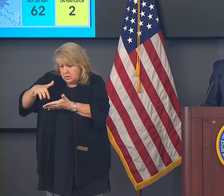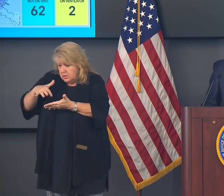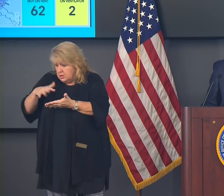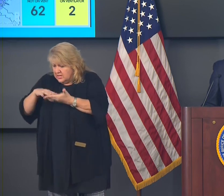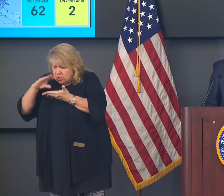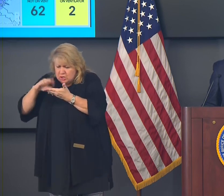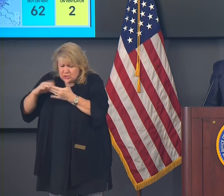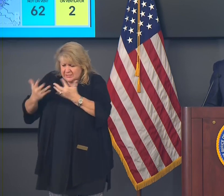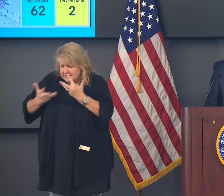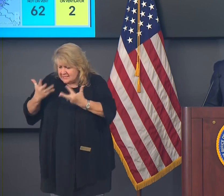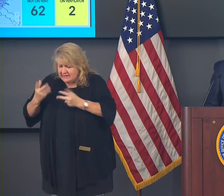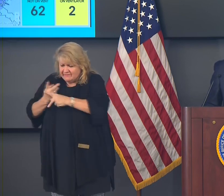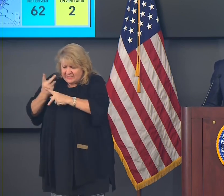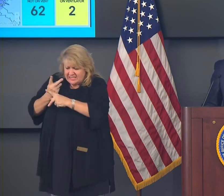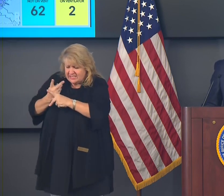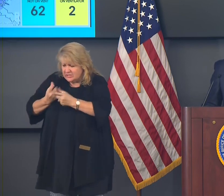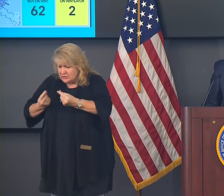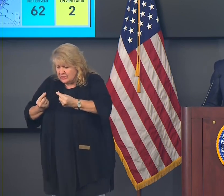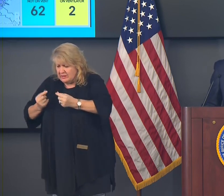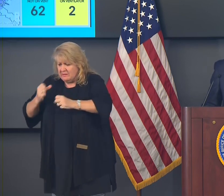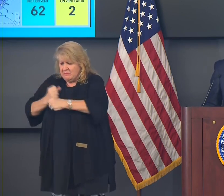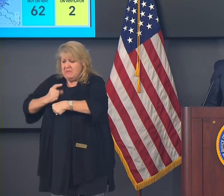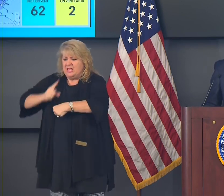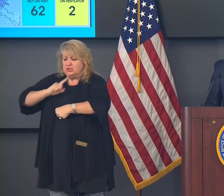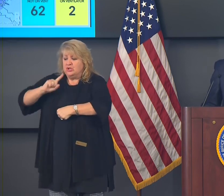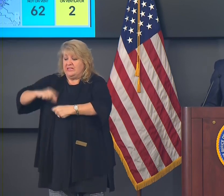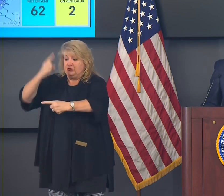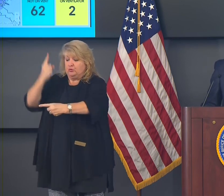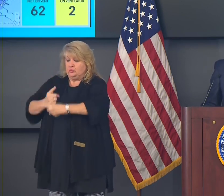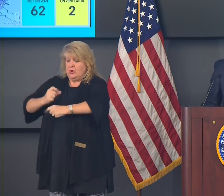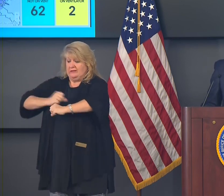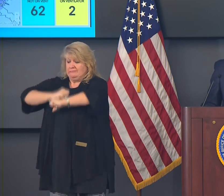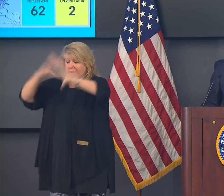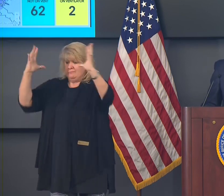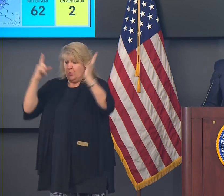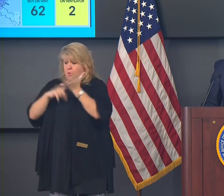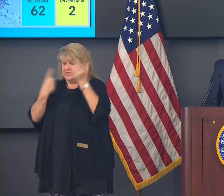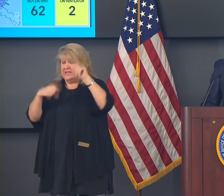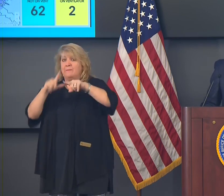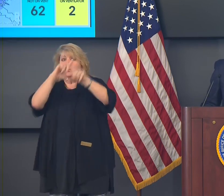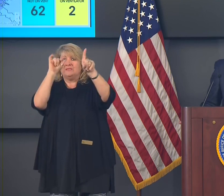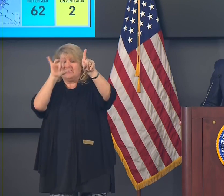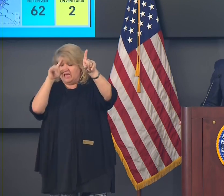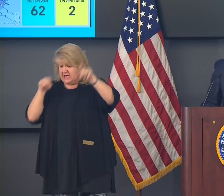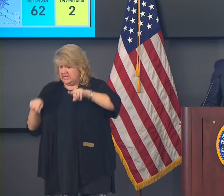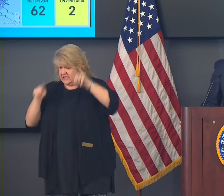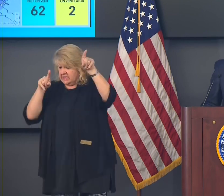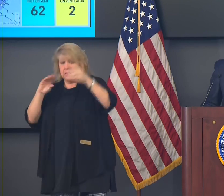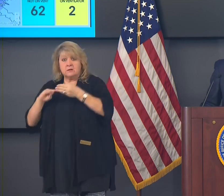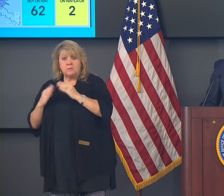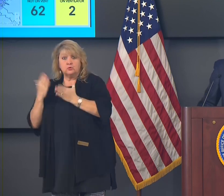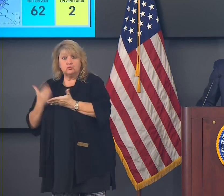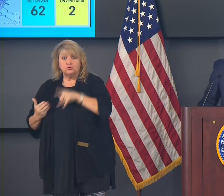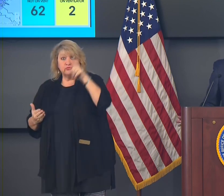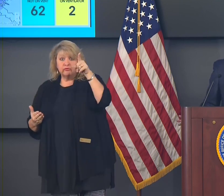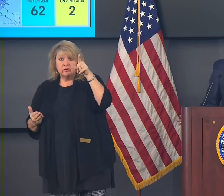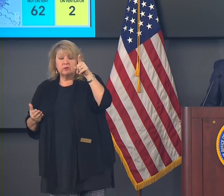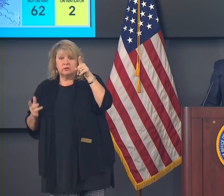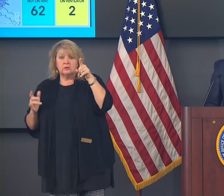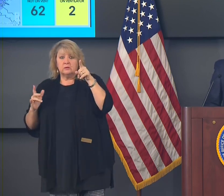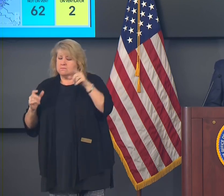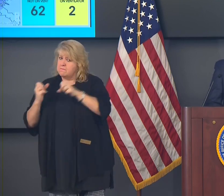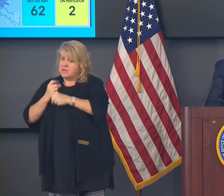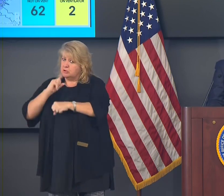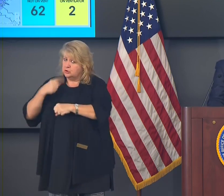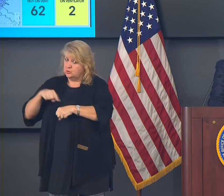make sure it was the most complete and accurate picture of what's happening in Louisiana. So Dr. Cantor is going to come up and go through the